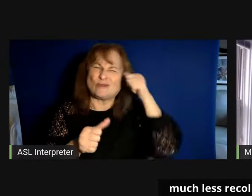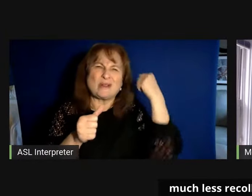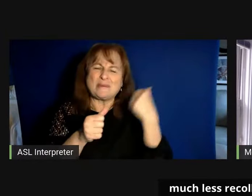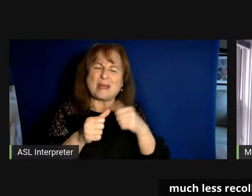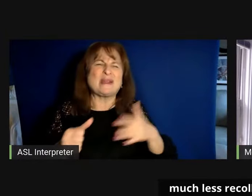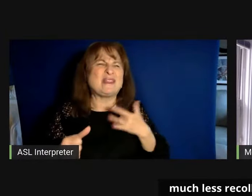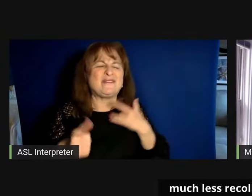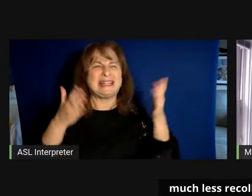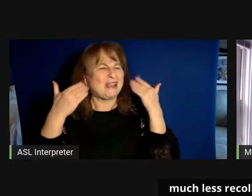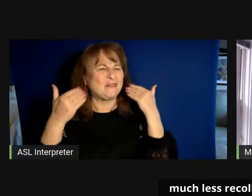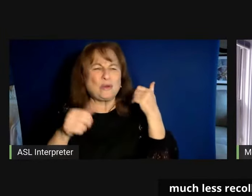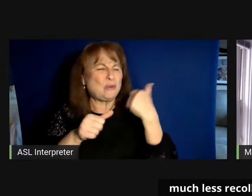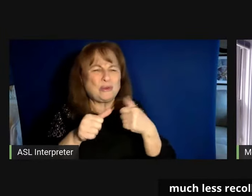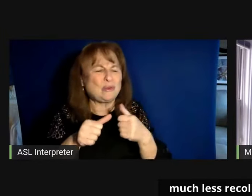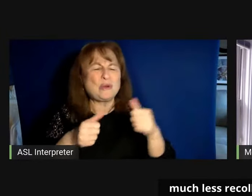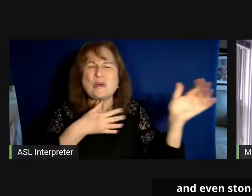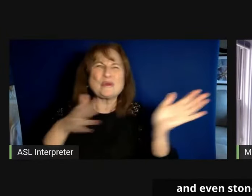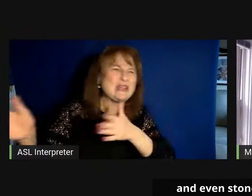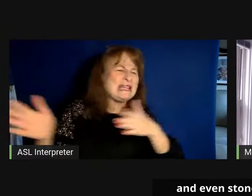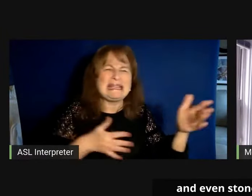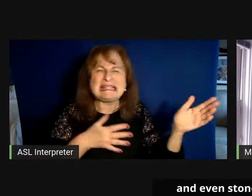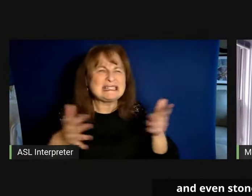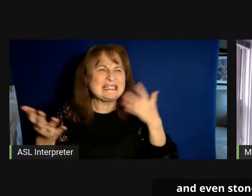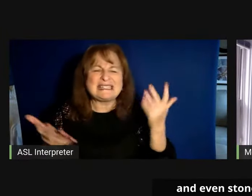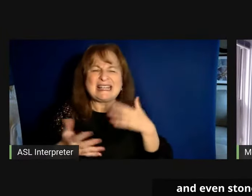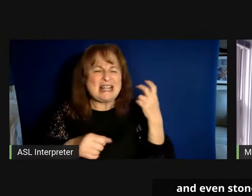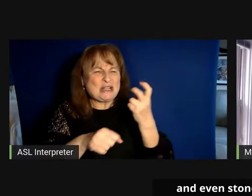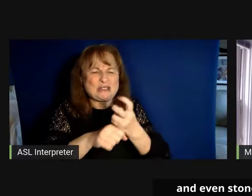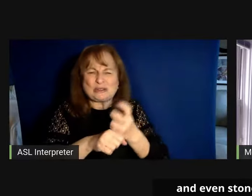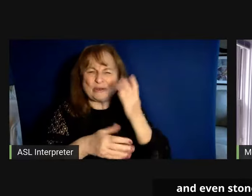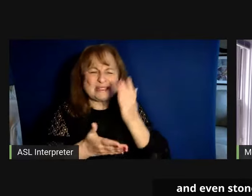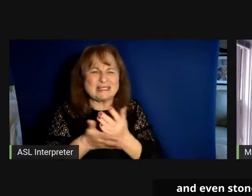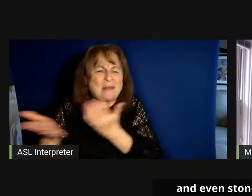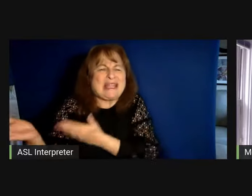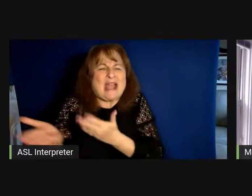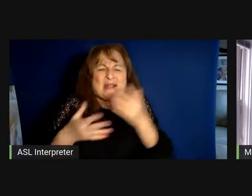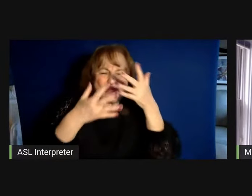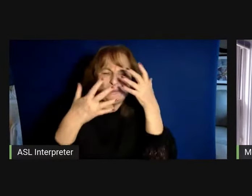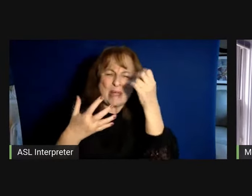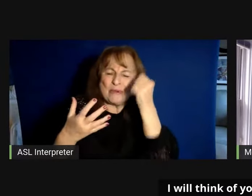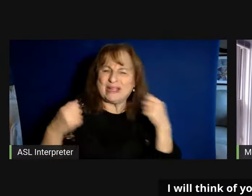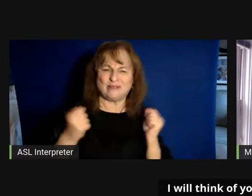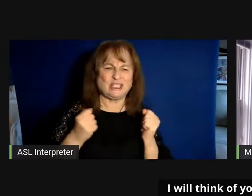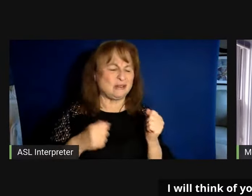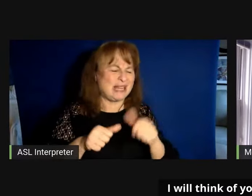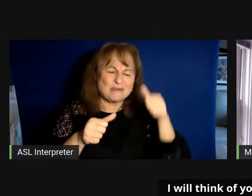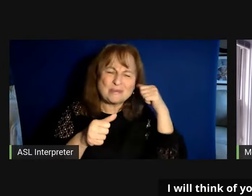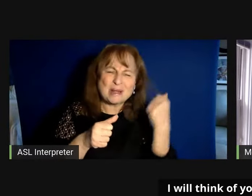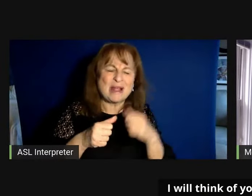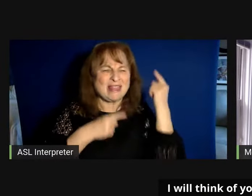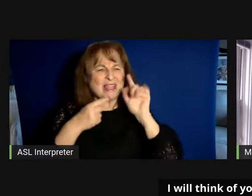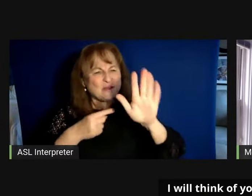feeling of cool or breeze and even stones quit carrying any memory of chill I will think I of your